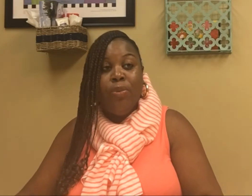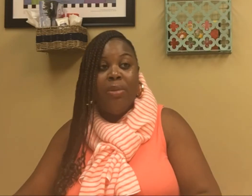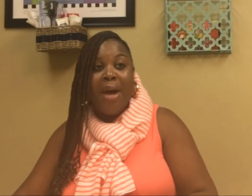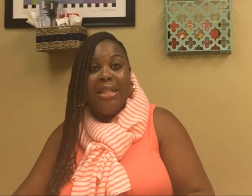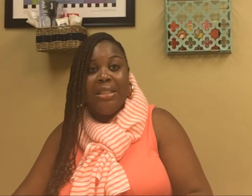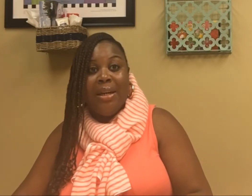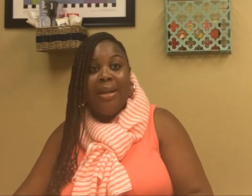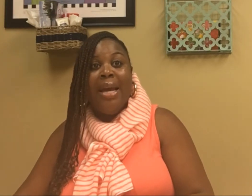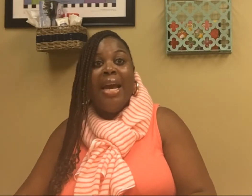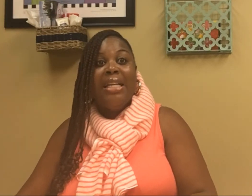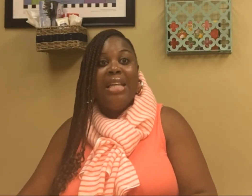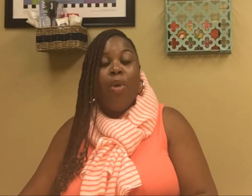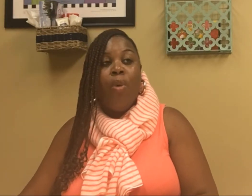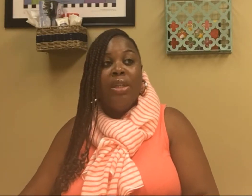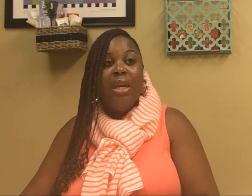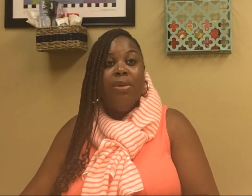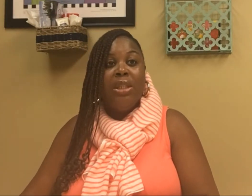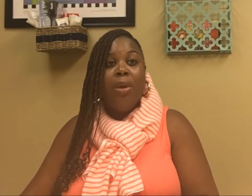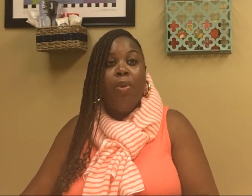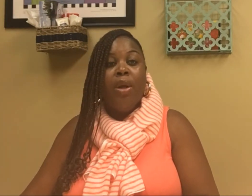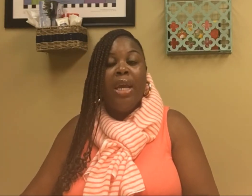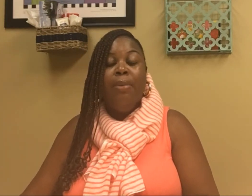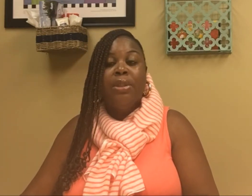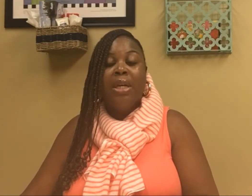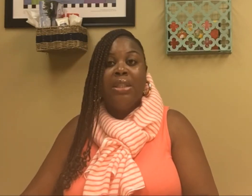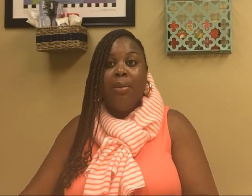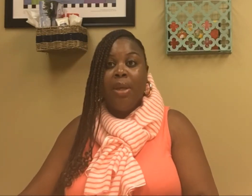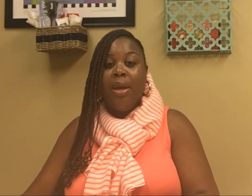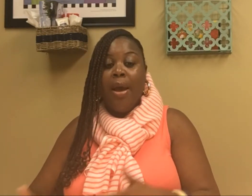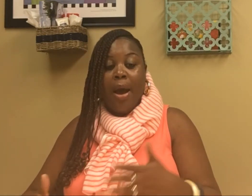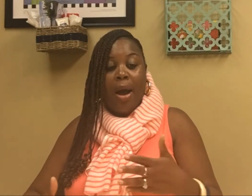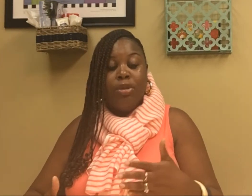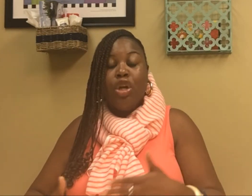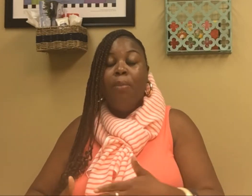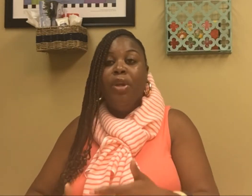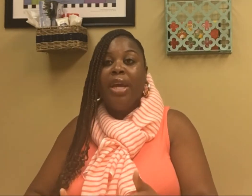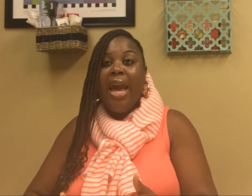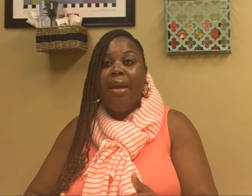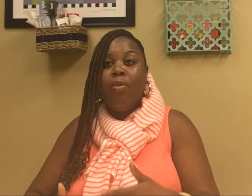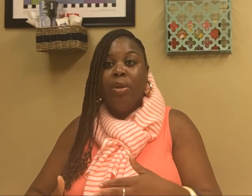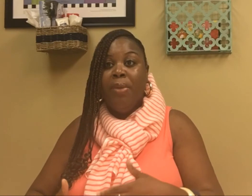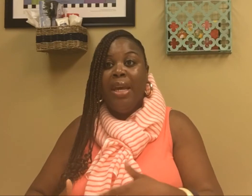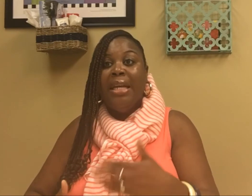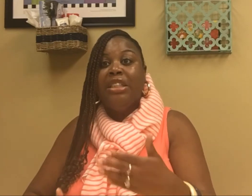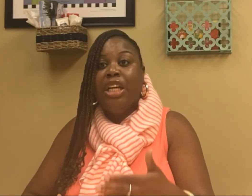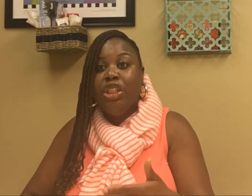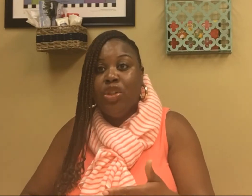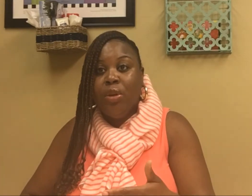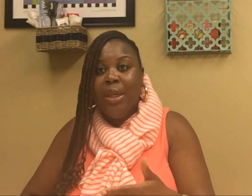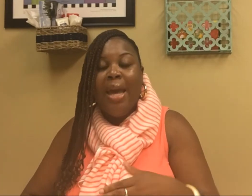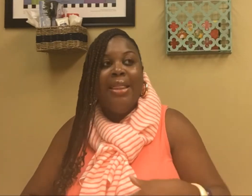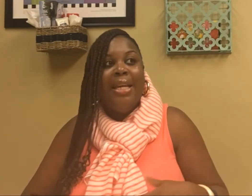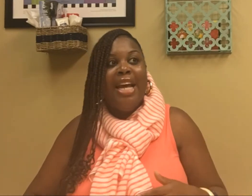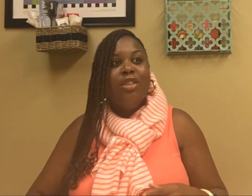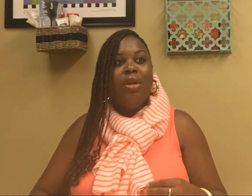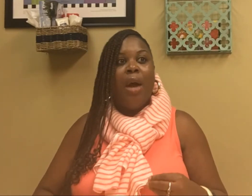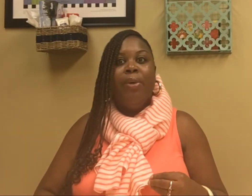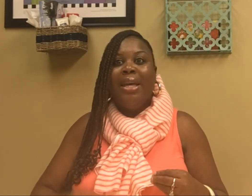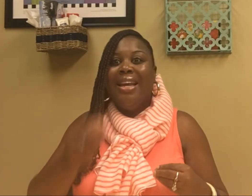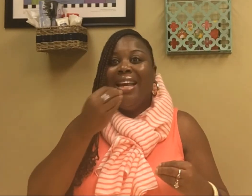with my son is that once he was to the point that he was attempting to communicate with me intentionally, then that's when I would get